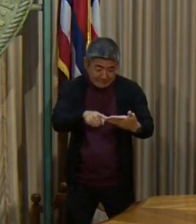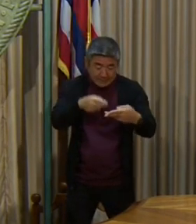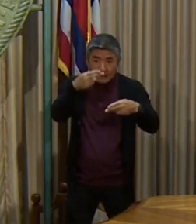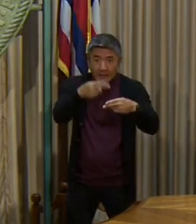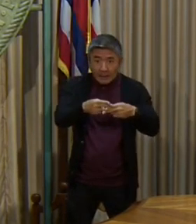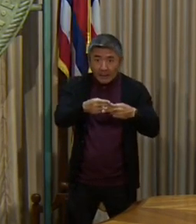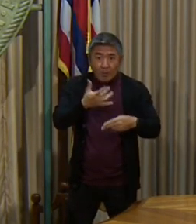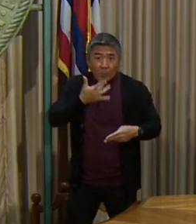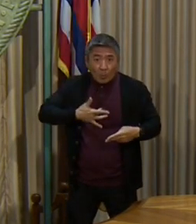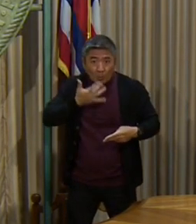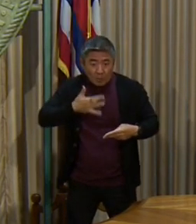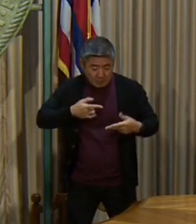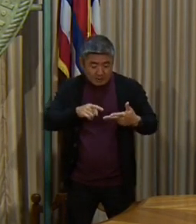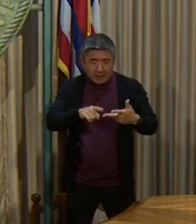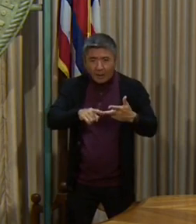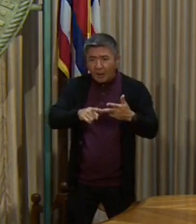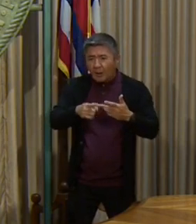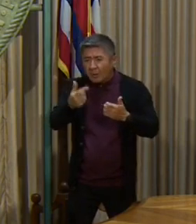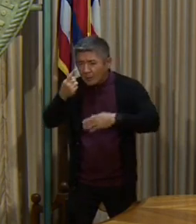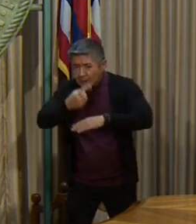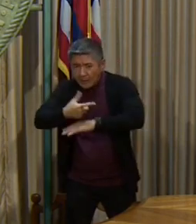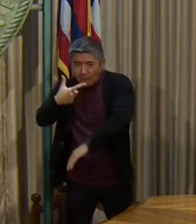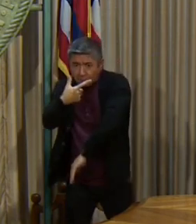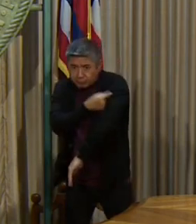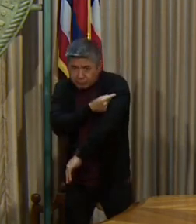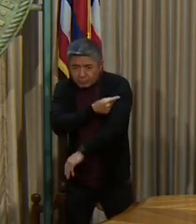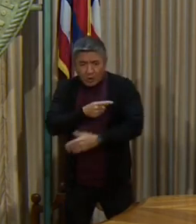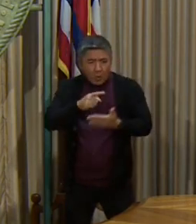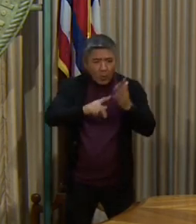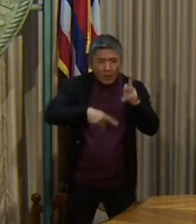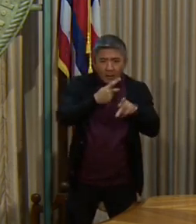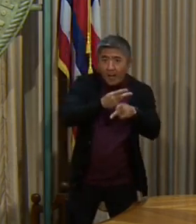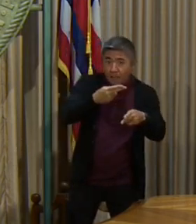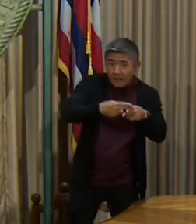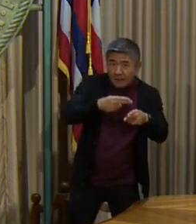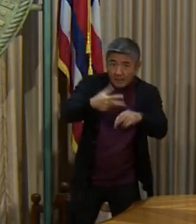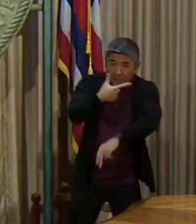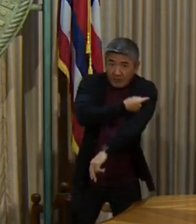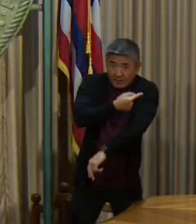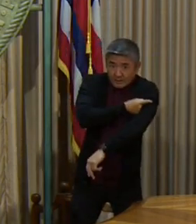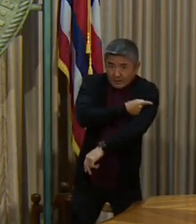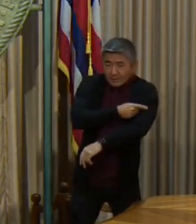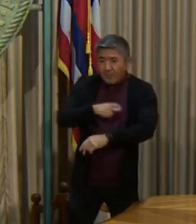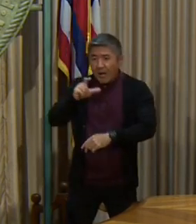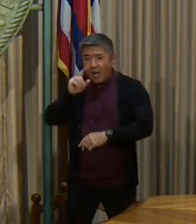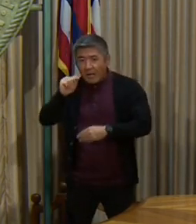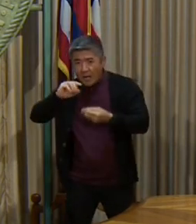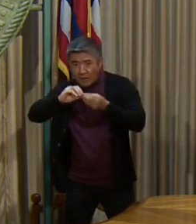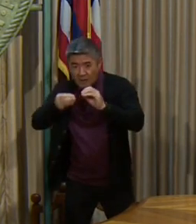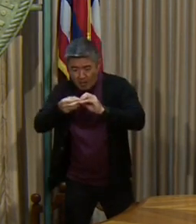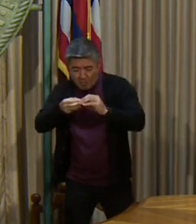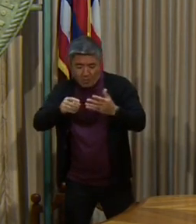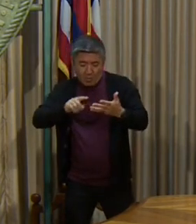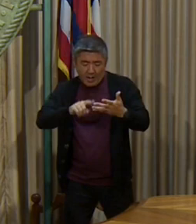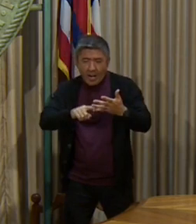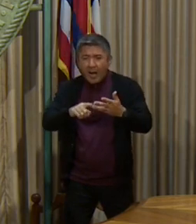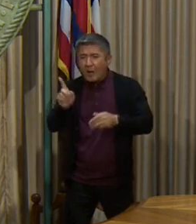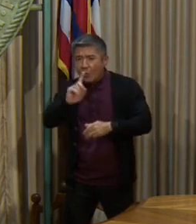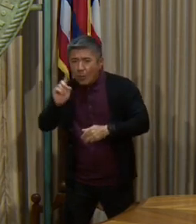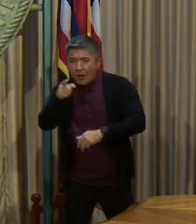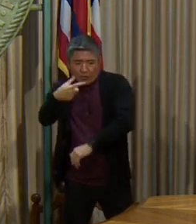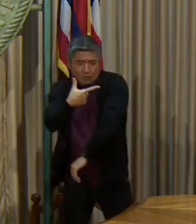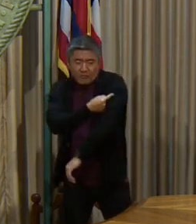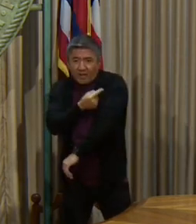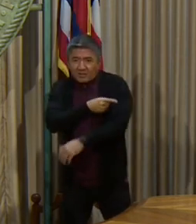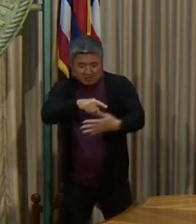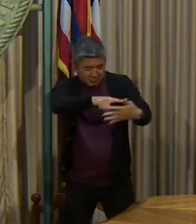birth, date of vaccination, the vaccination type, lot numbers, and the location you're vaccinated. This is the same